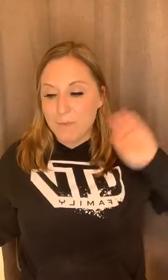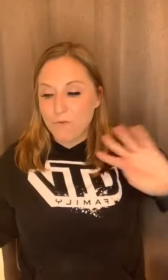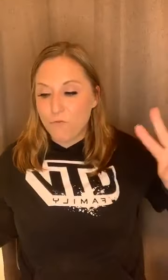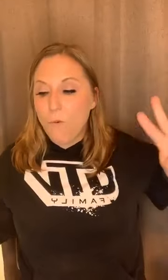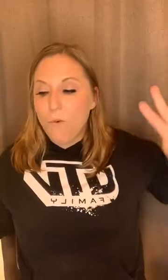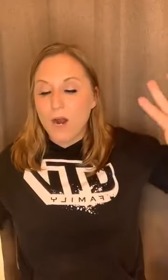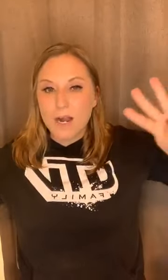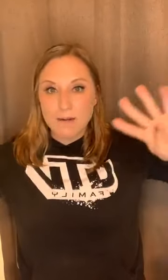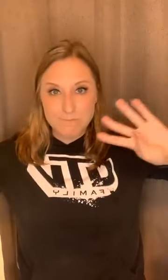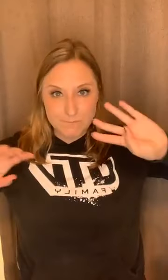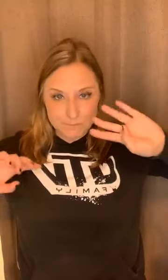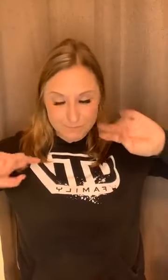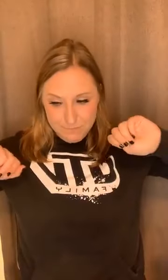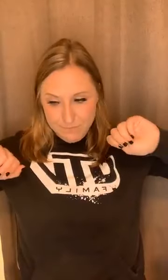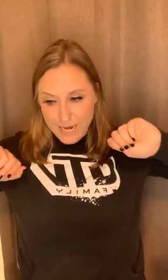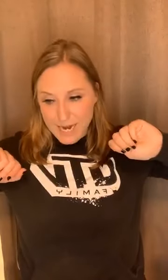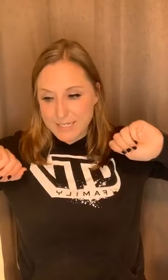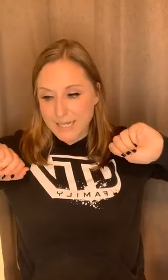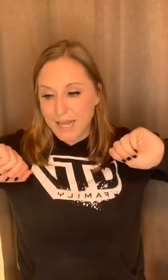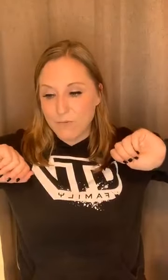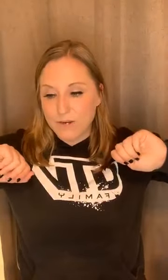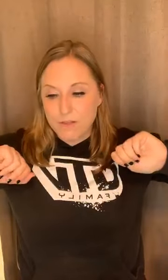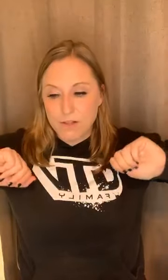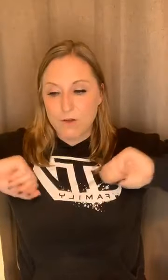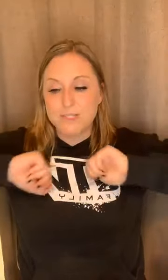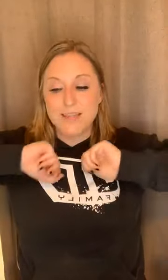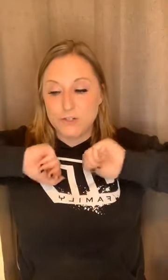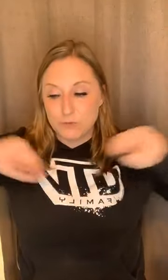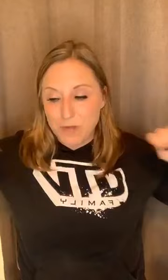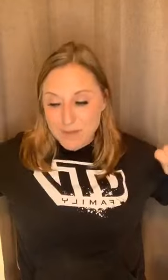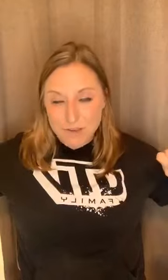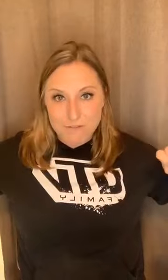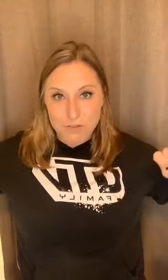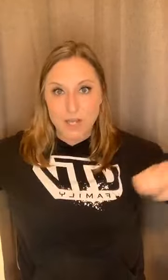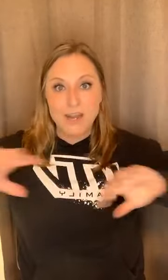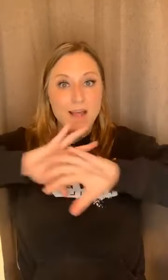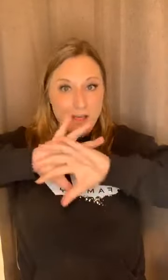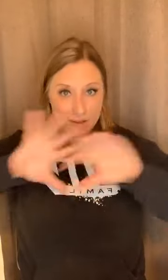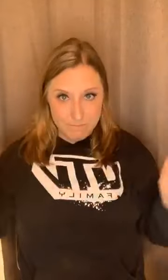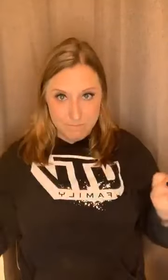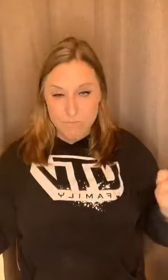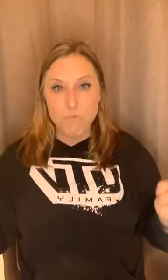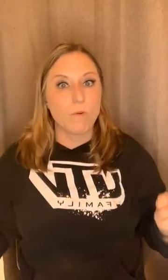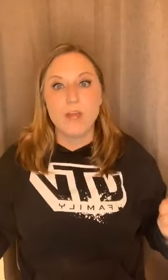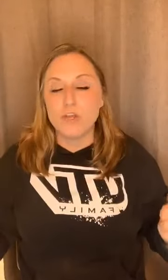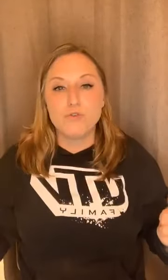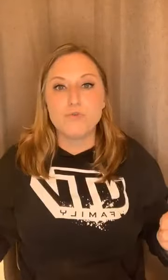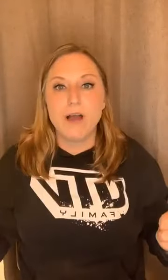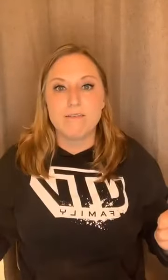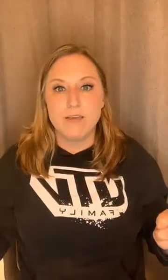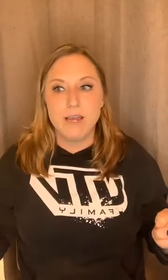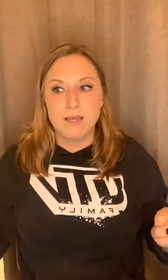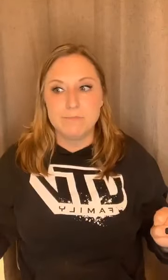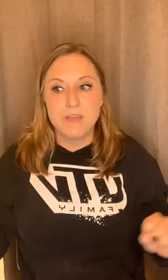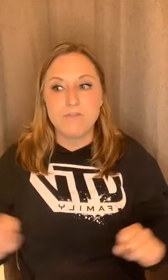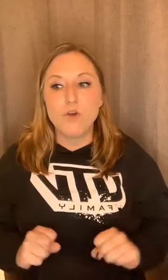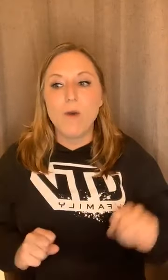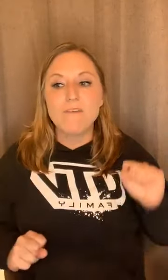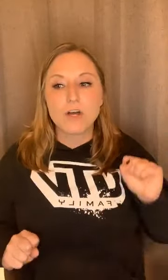four is get rid of the clothes that do not make you feel good or that you do not fit in. If you have a